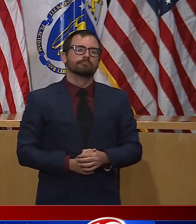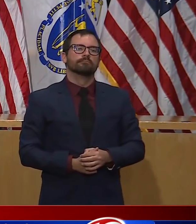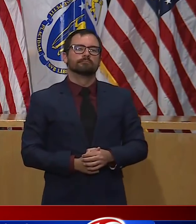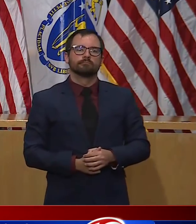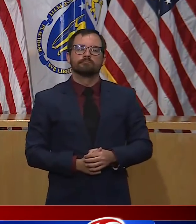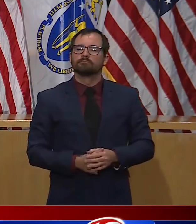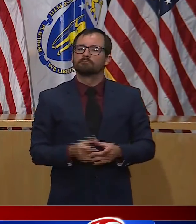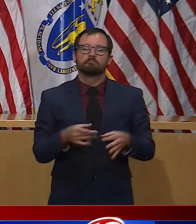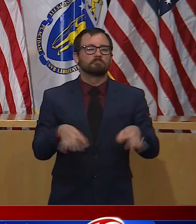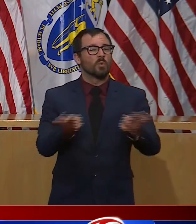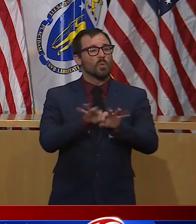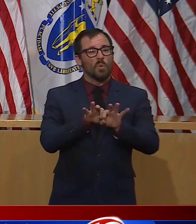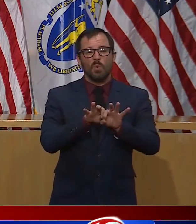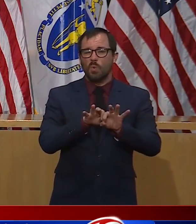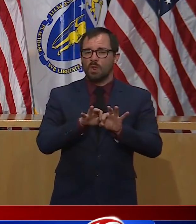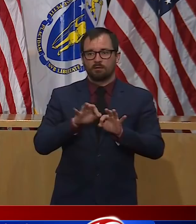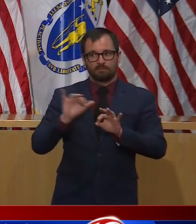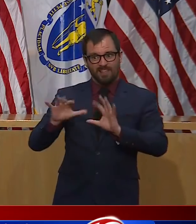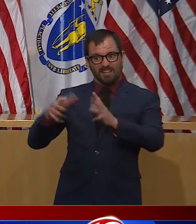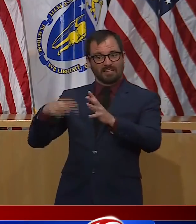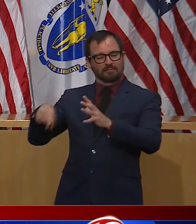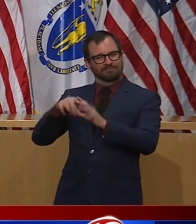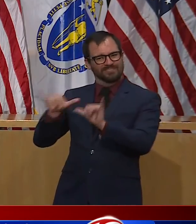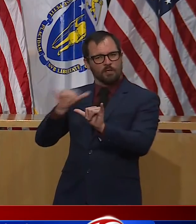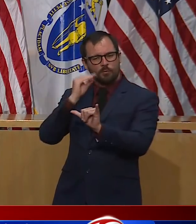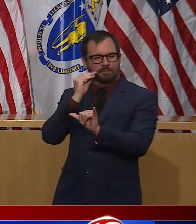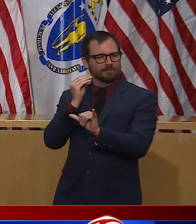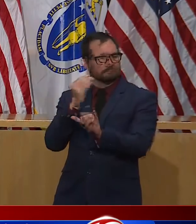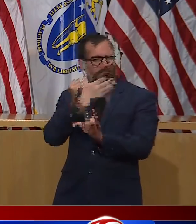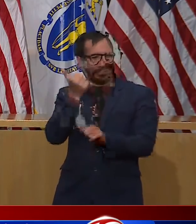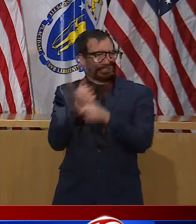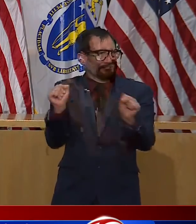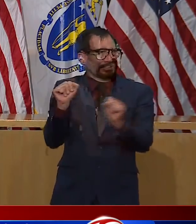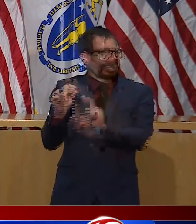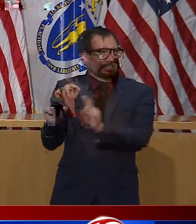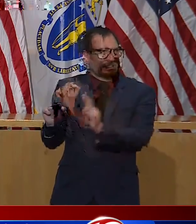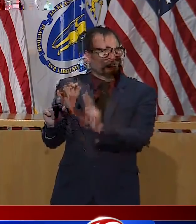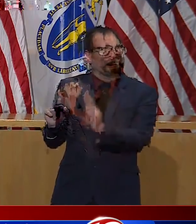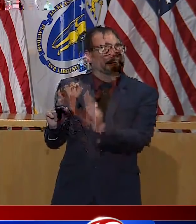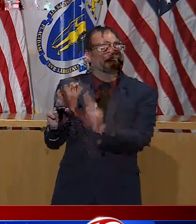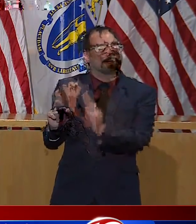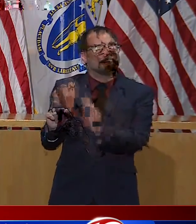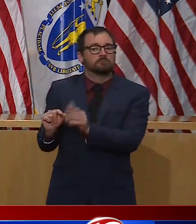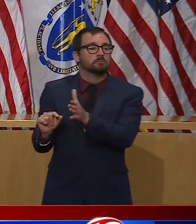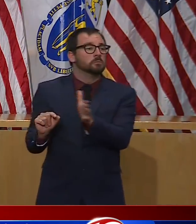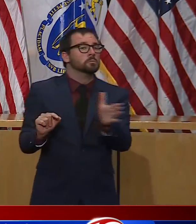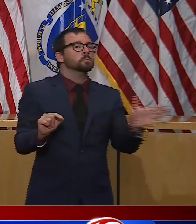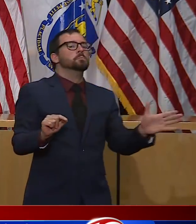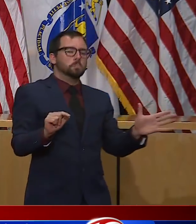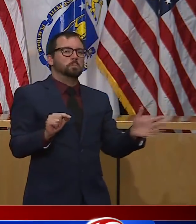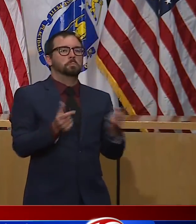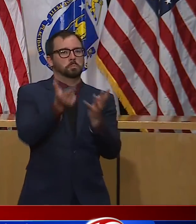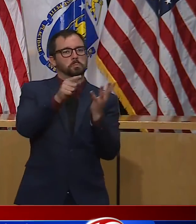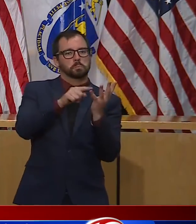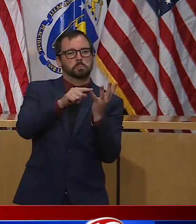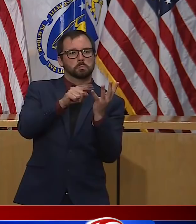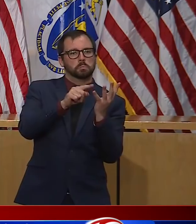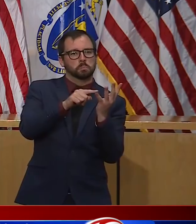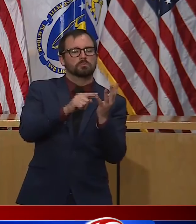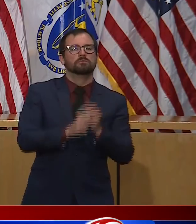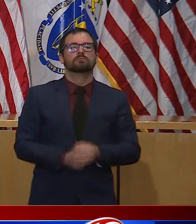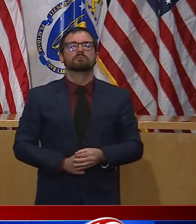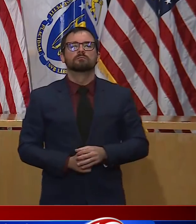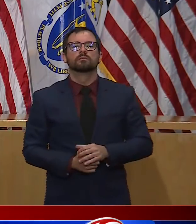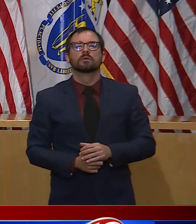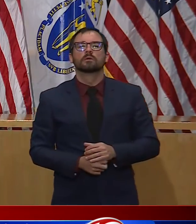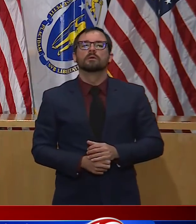the reopening process. And everyone's required to cover their nose and mouth if you can't maintain six feet of distance